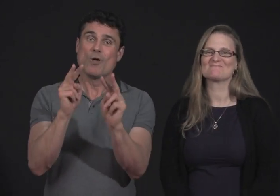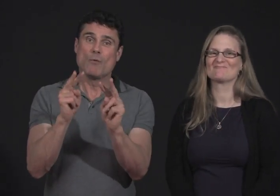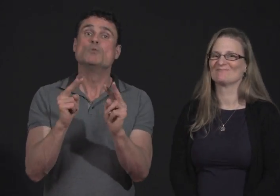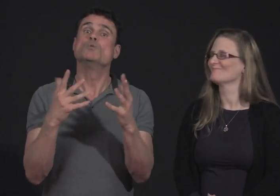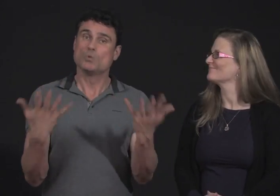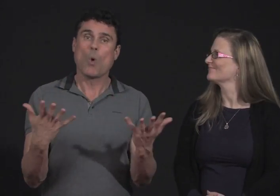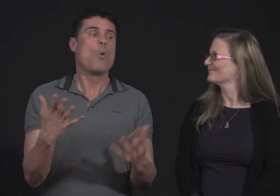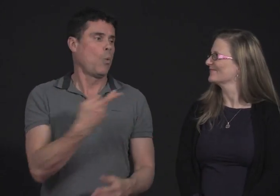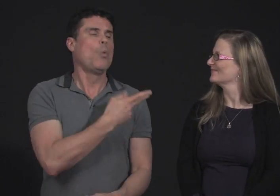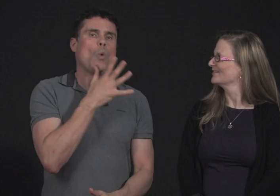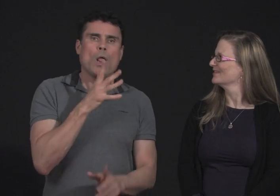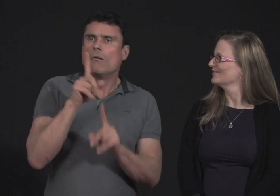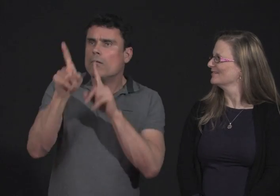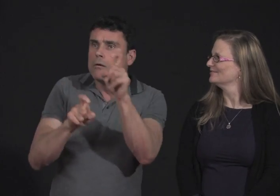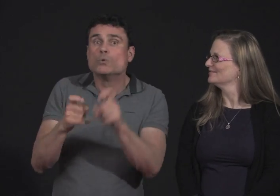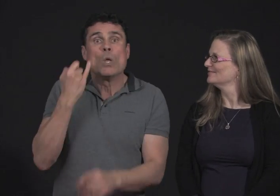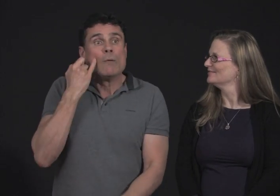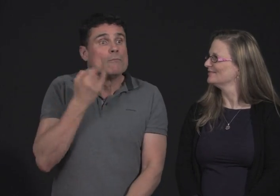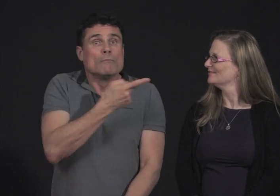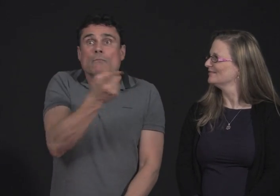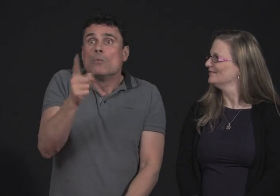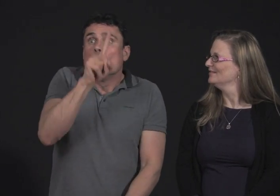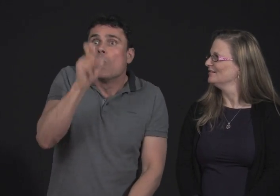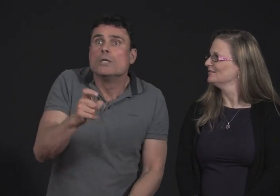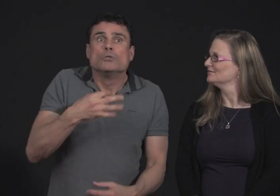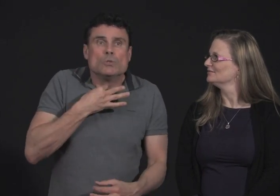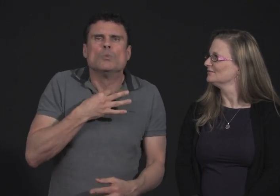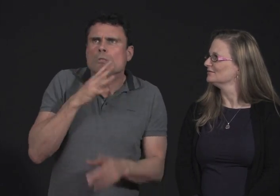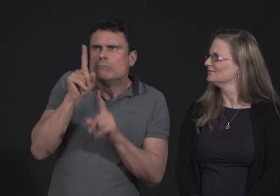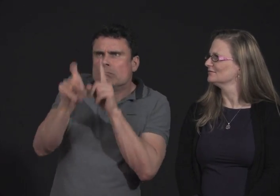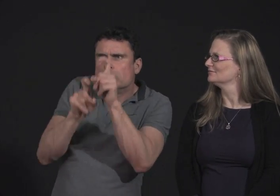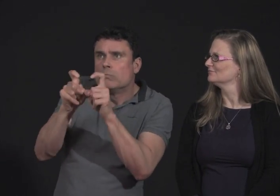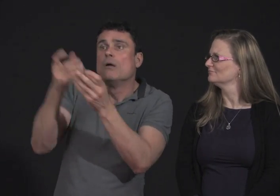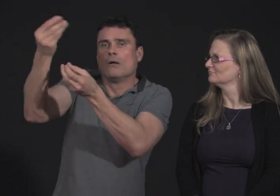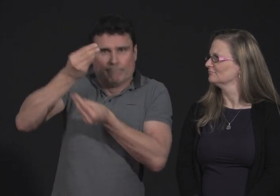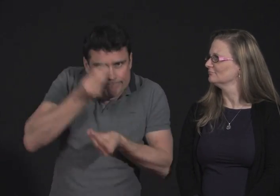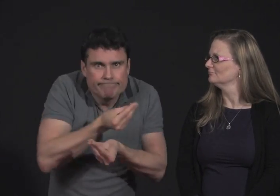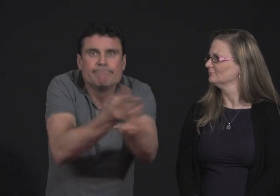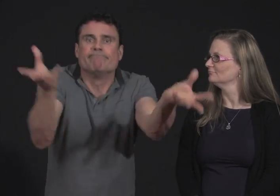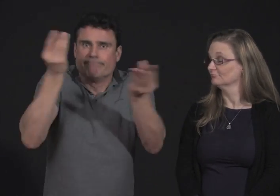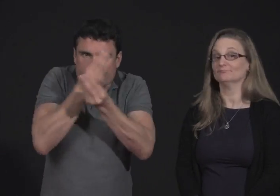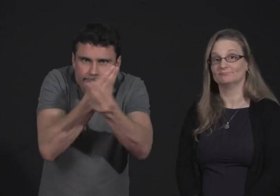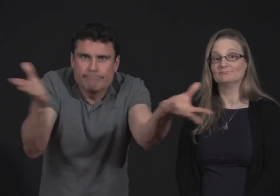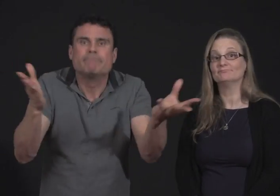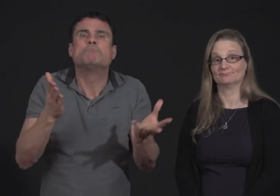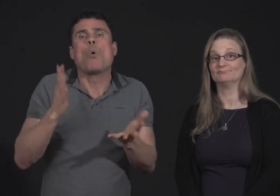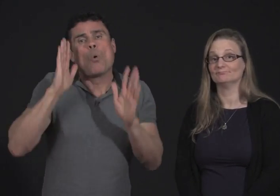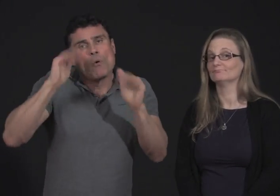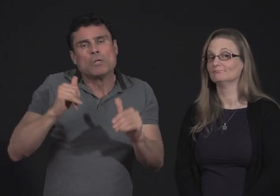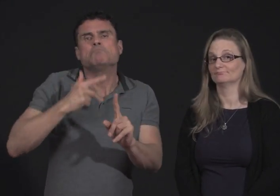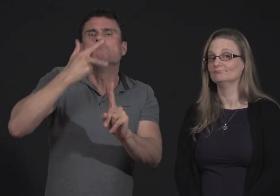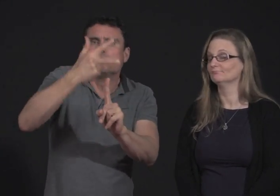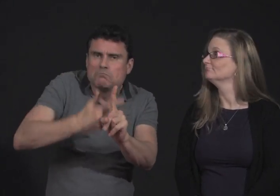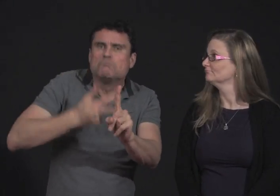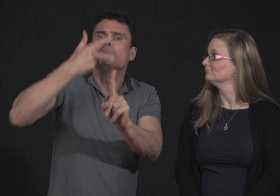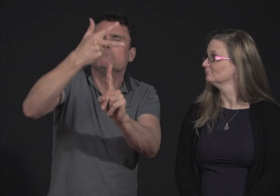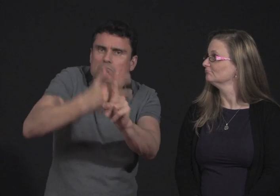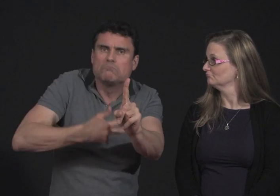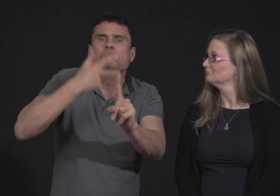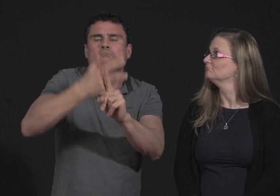it. So we will take questions back to him. If you have any concerns, we'd be happy to do that. As well, as we find out more information, we